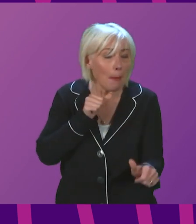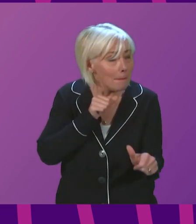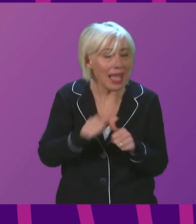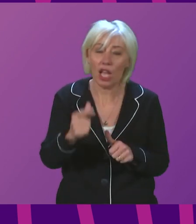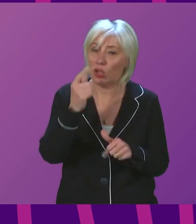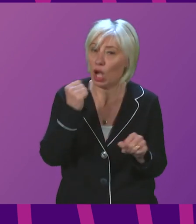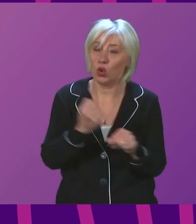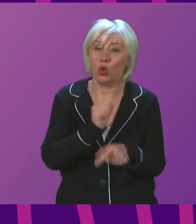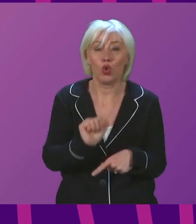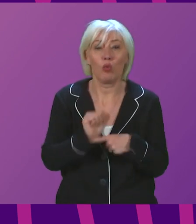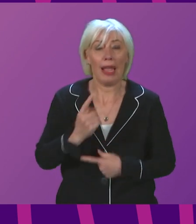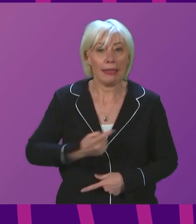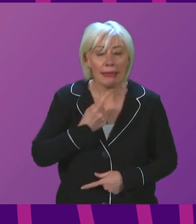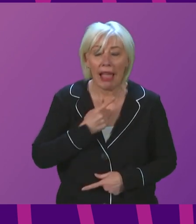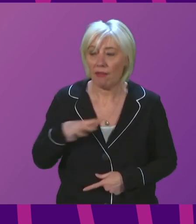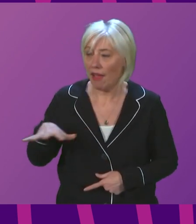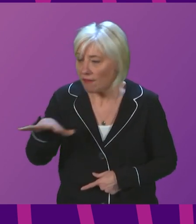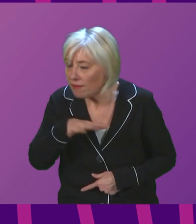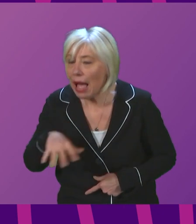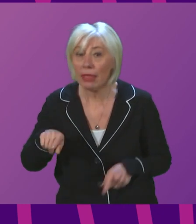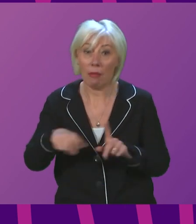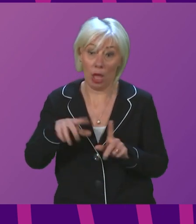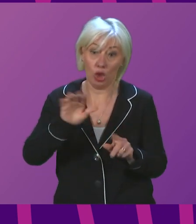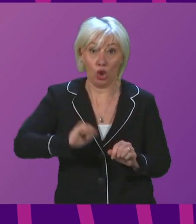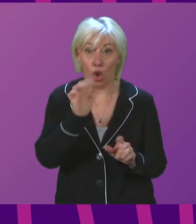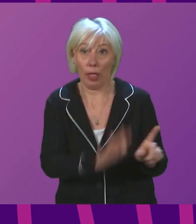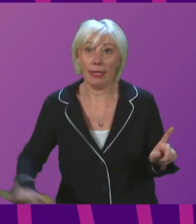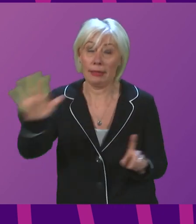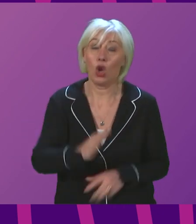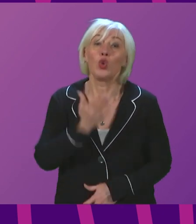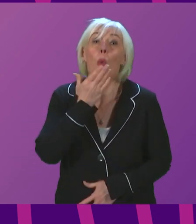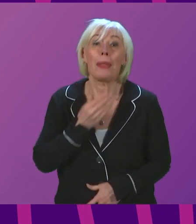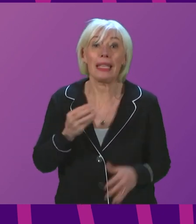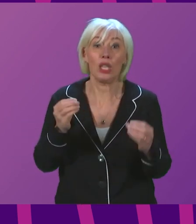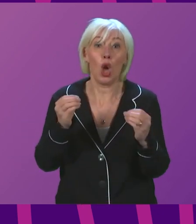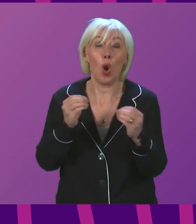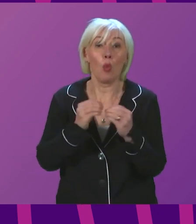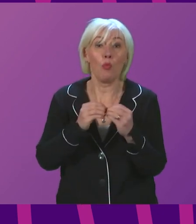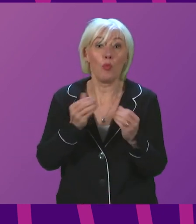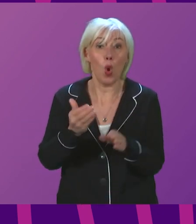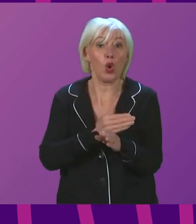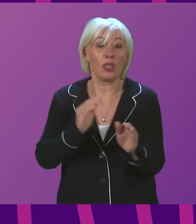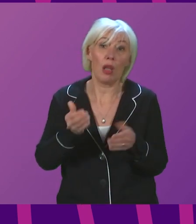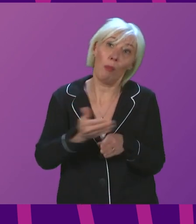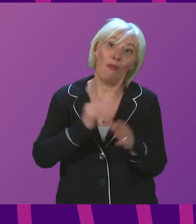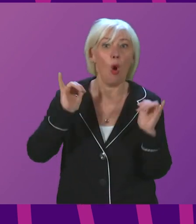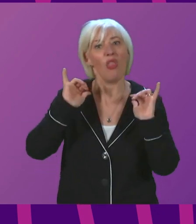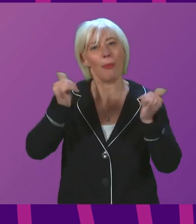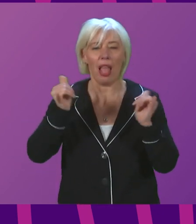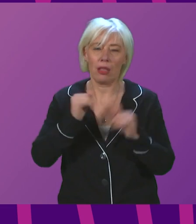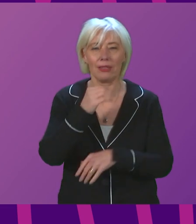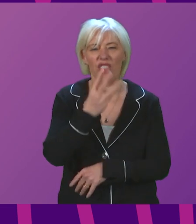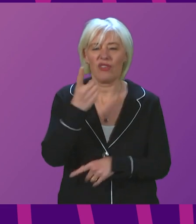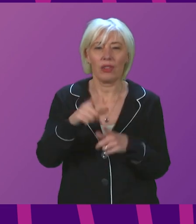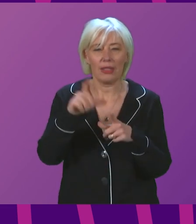do to protect ourselves, our loved ones and the country. So please do get boosted before the bells. Signing officer, this statement in